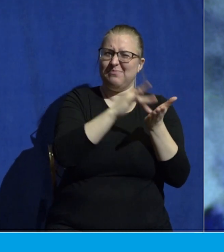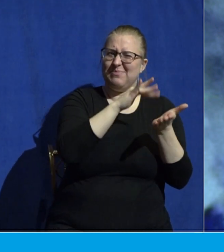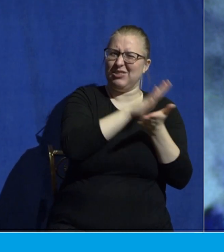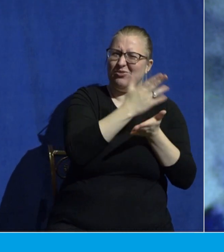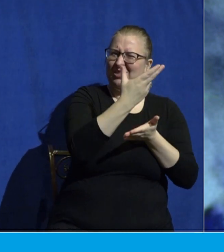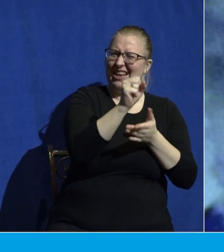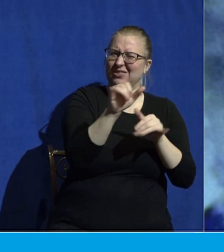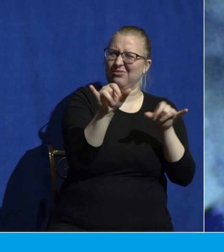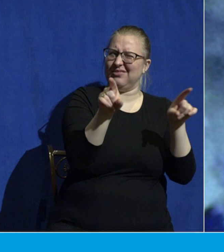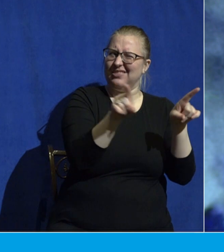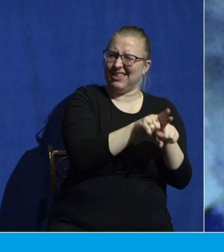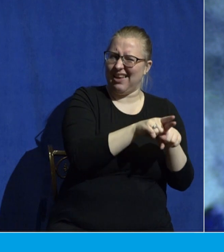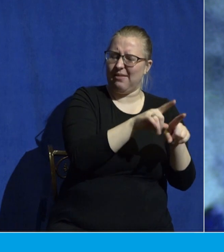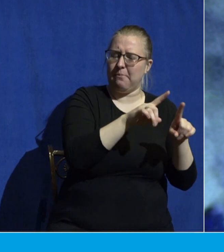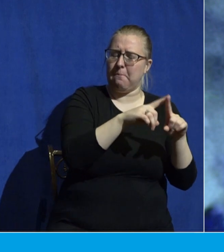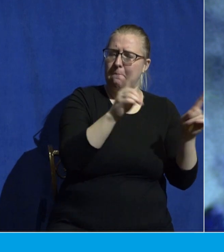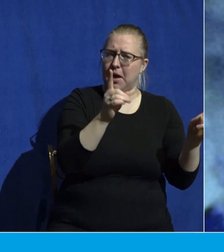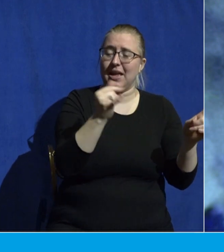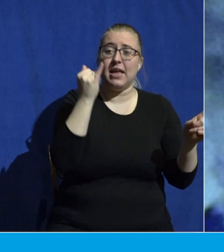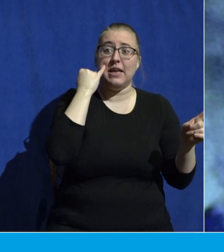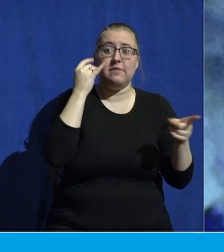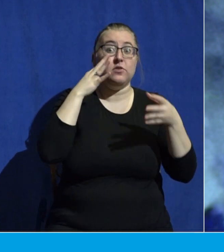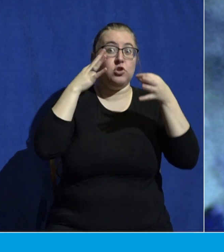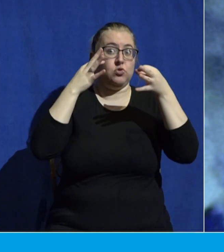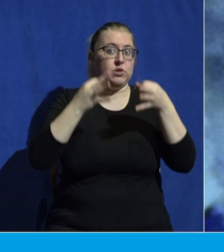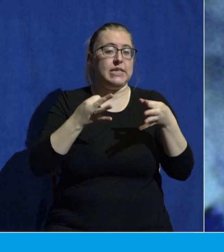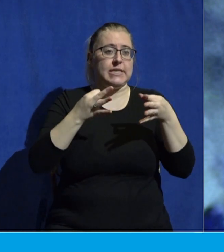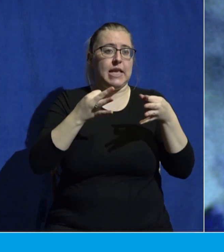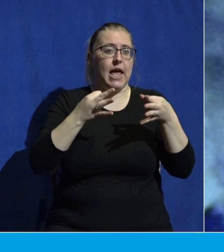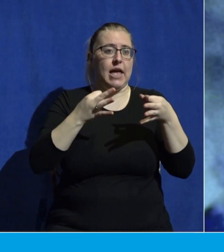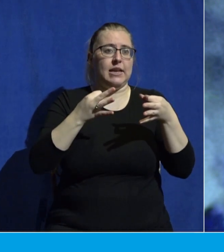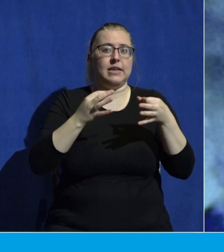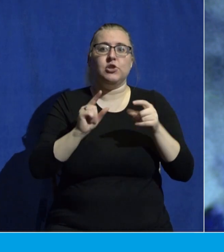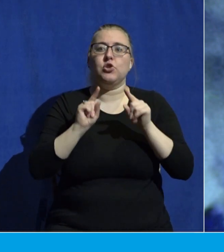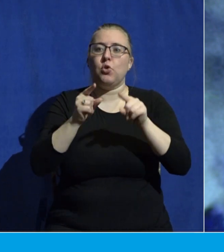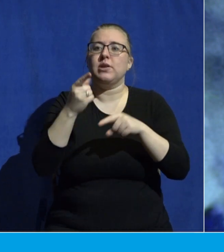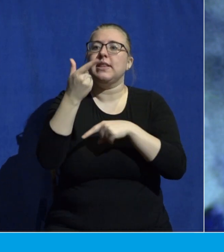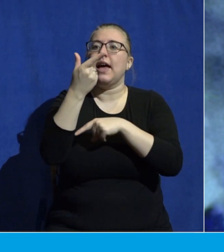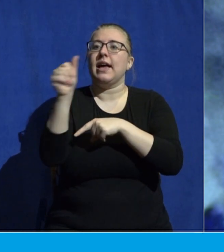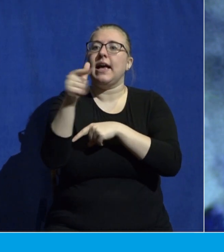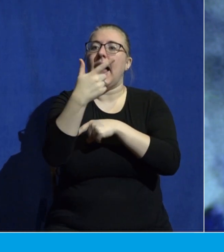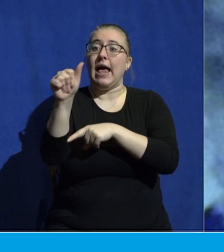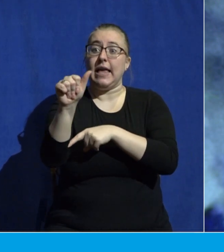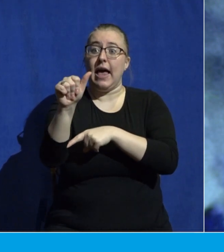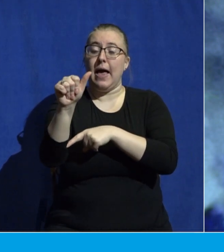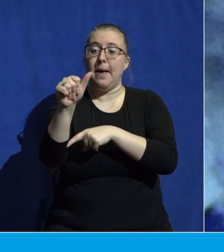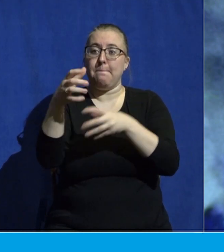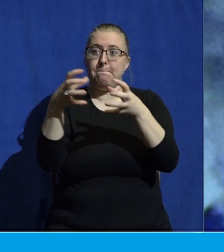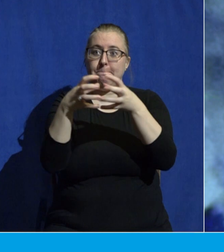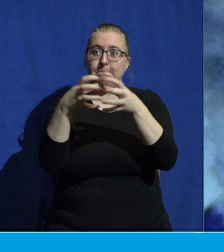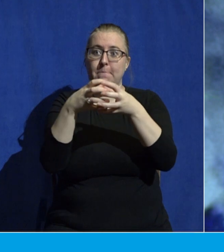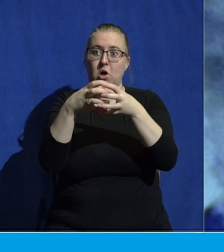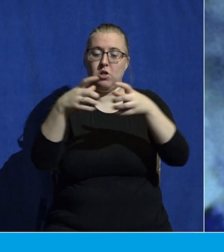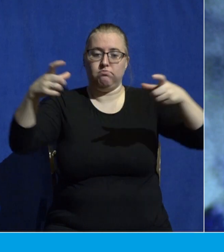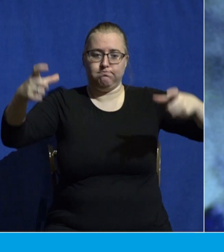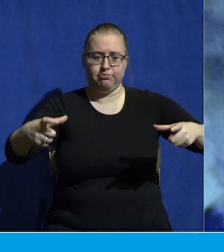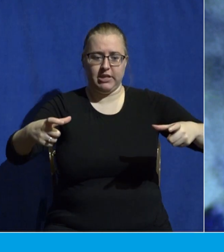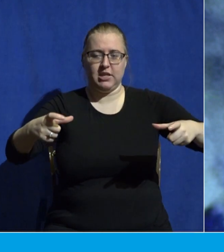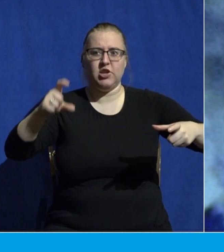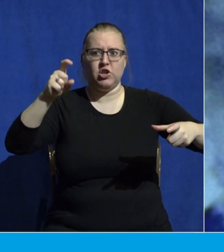weeks. But if you decide to get into the Gaga pit, you need to have your game face on, okay? It is all out